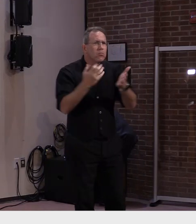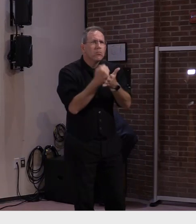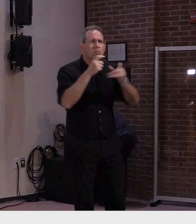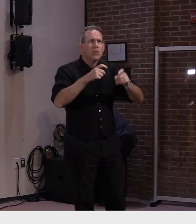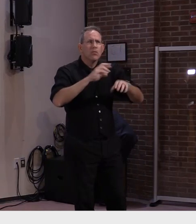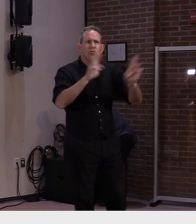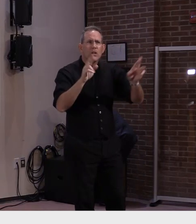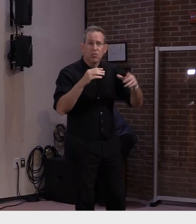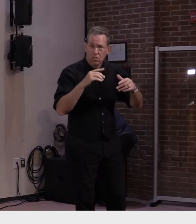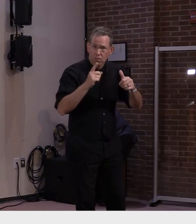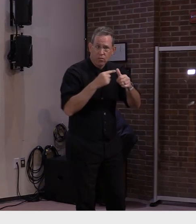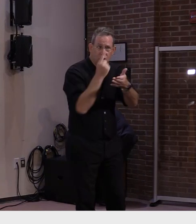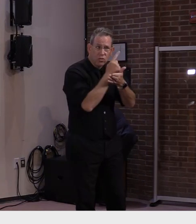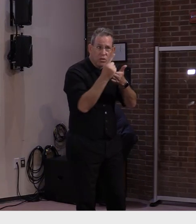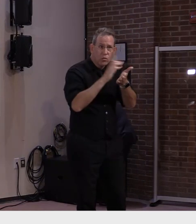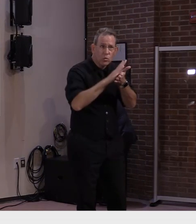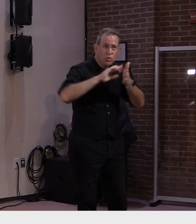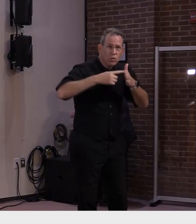started?